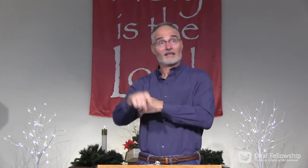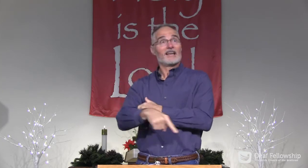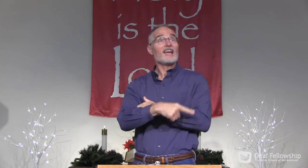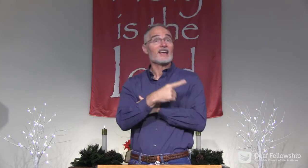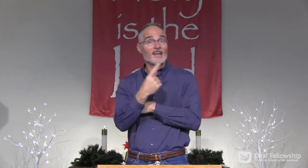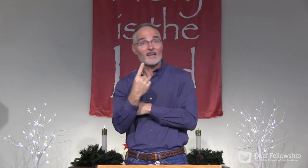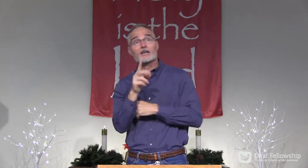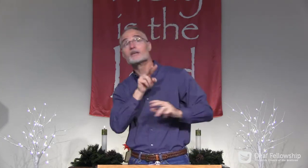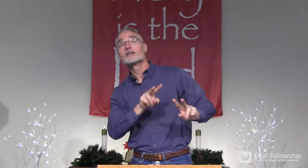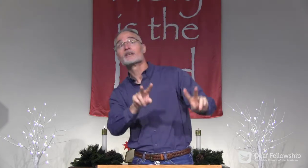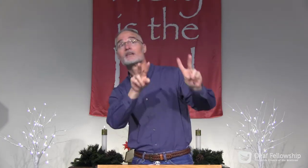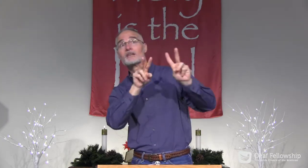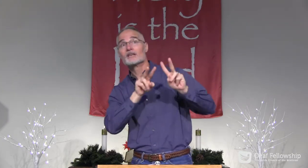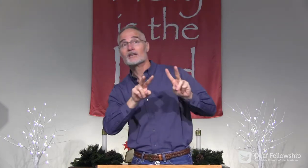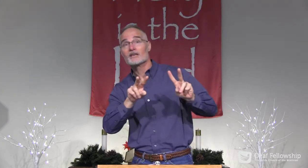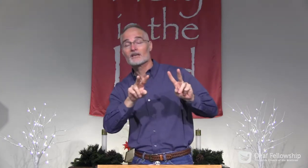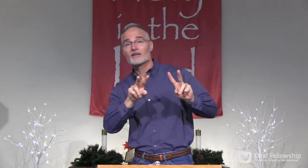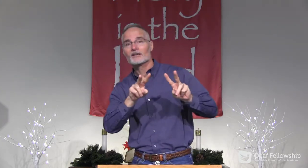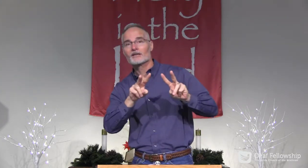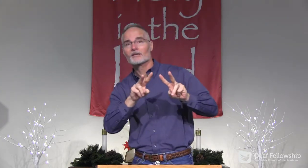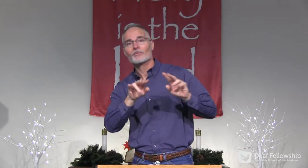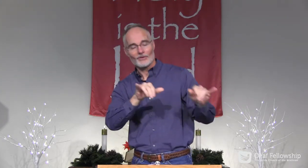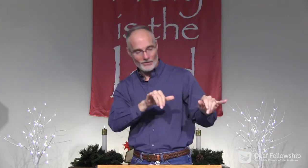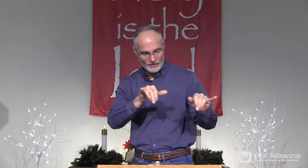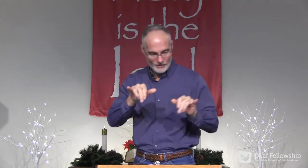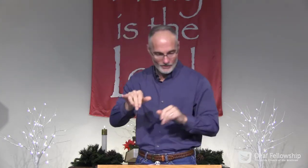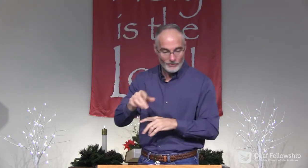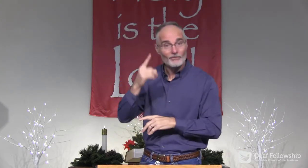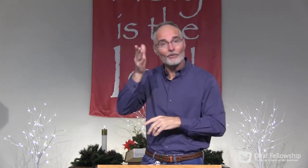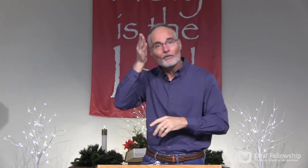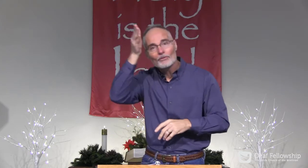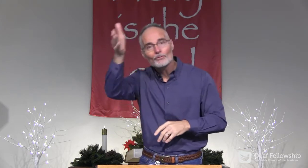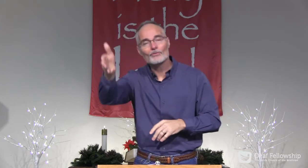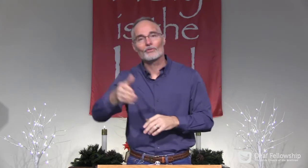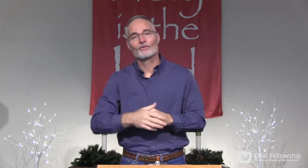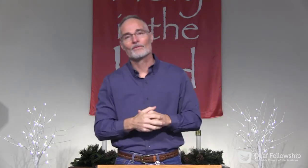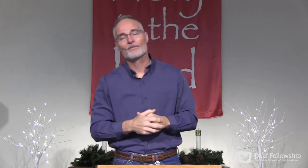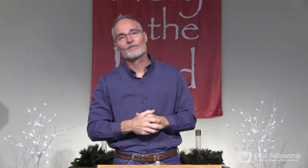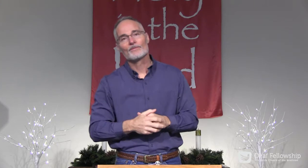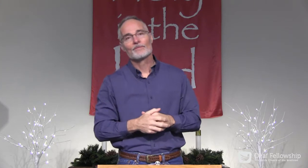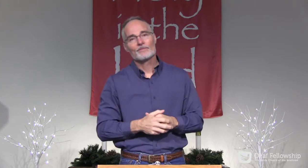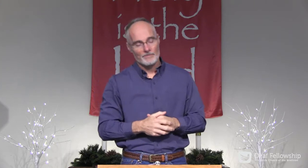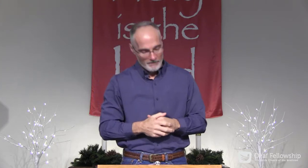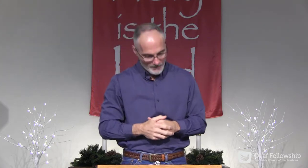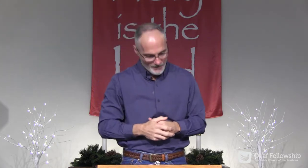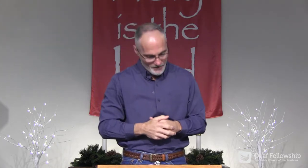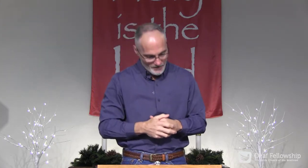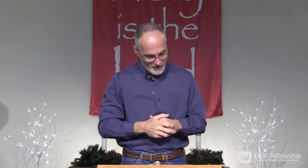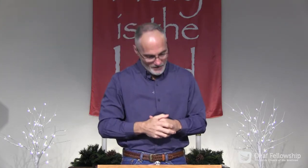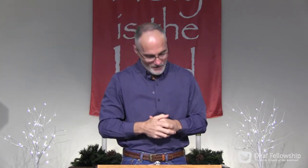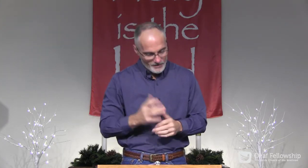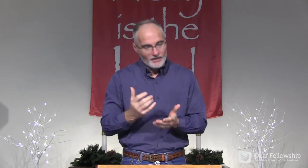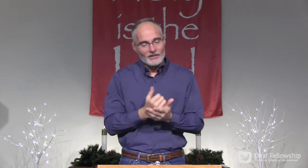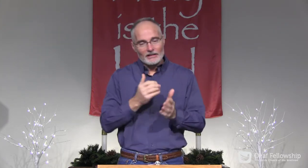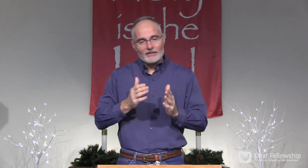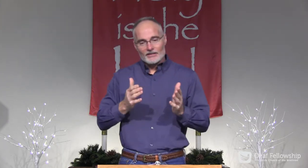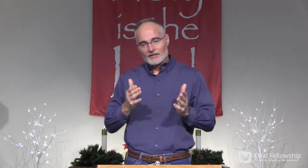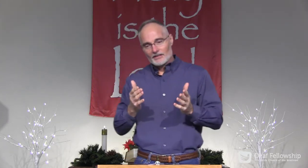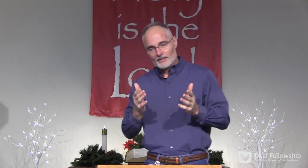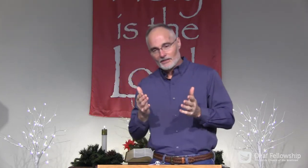that we have. It's our hope for today. That we can look forward to in anticipation. But it's also our hope for the